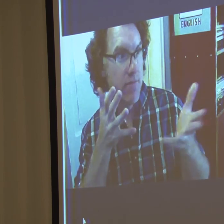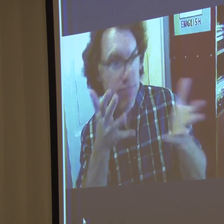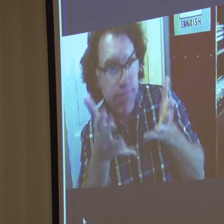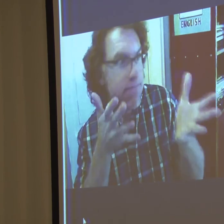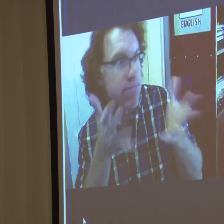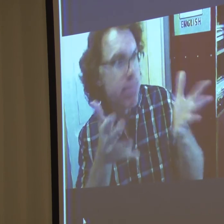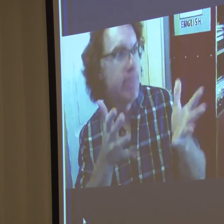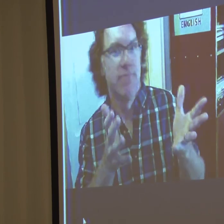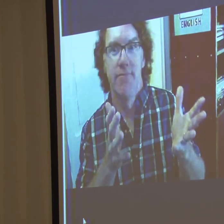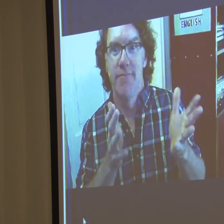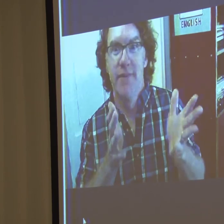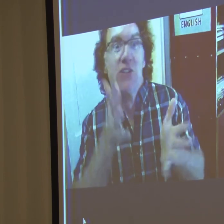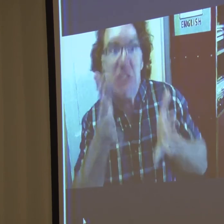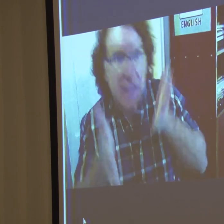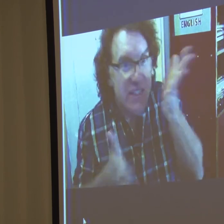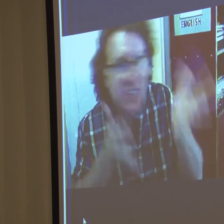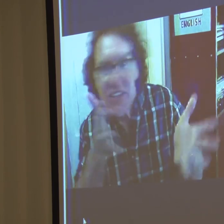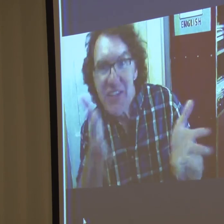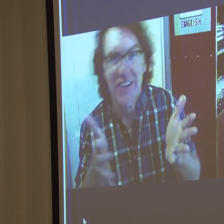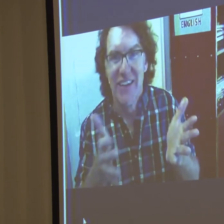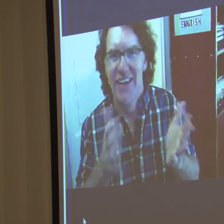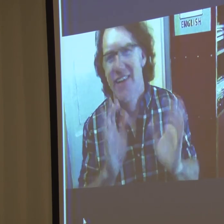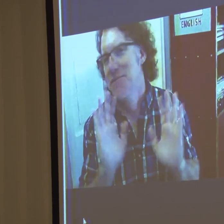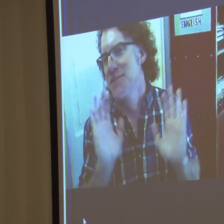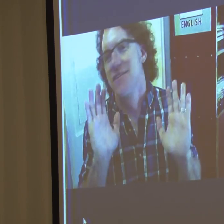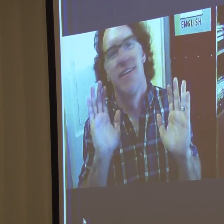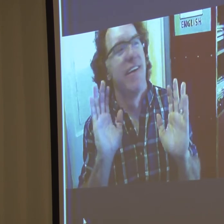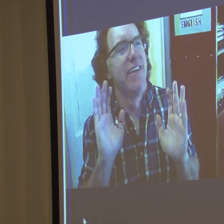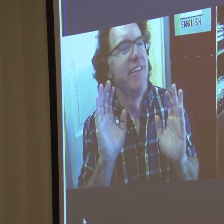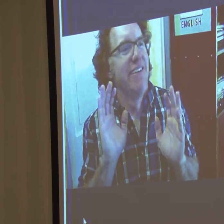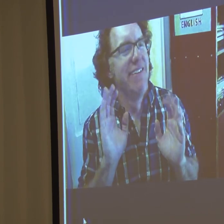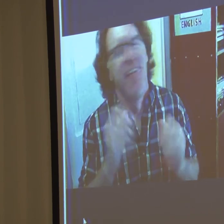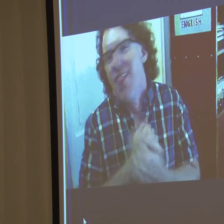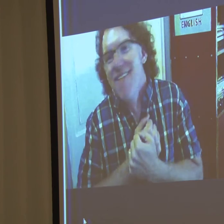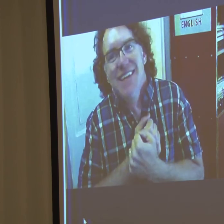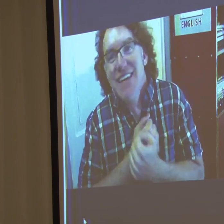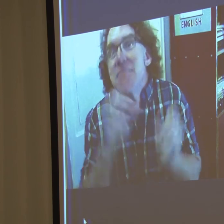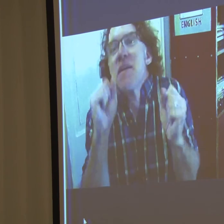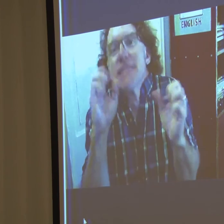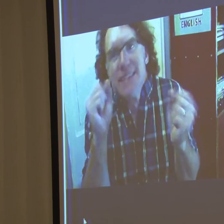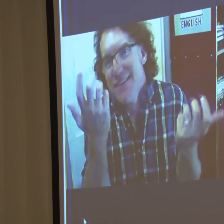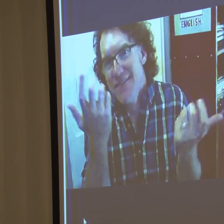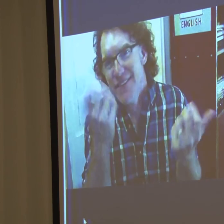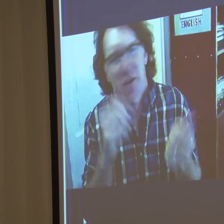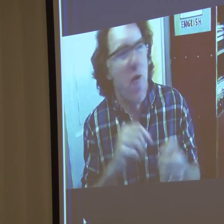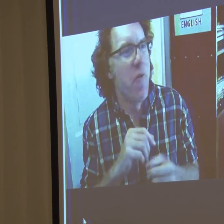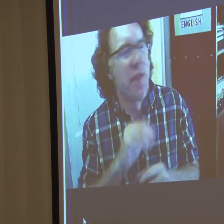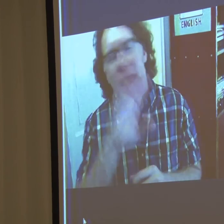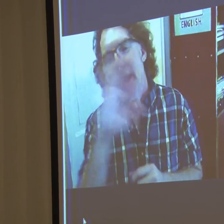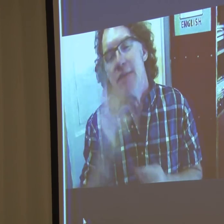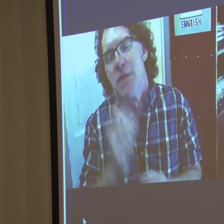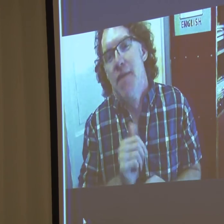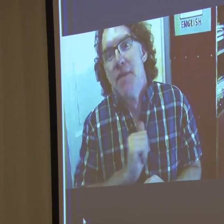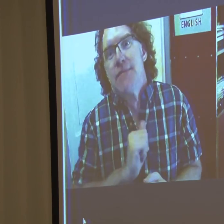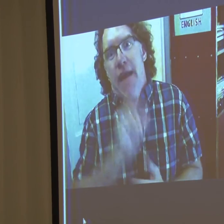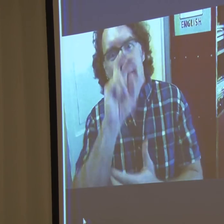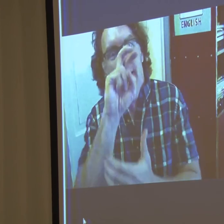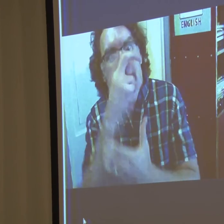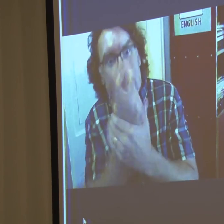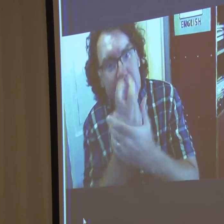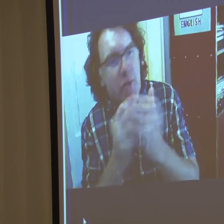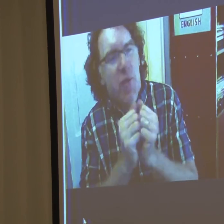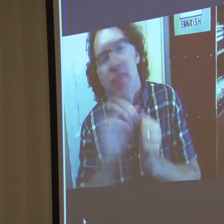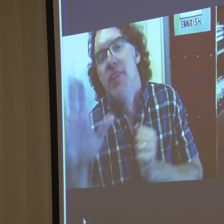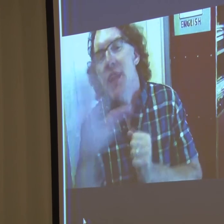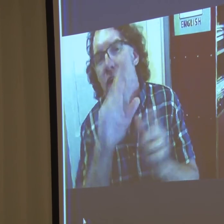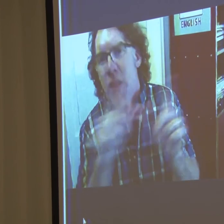visual. And there is an in-the-moment agreement of just gesturing. That's amazing. But